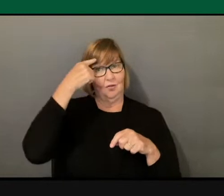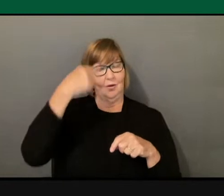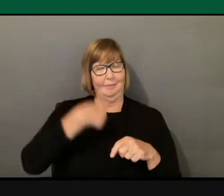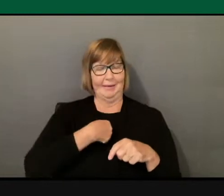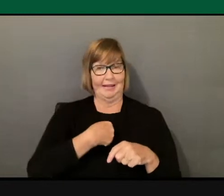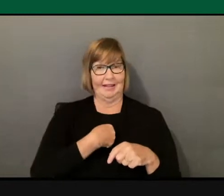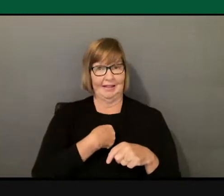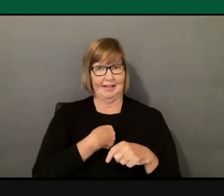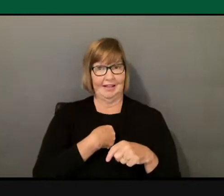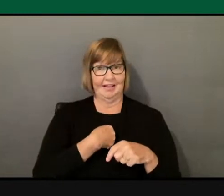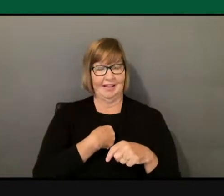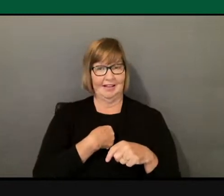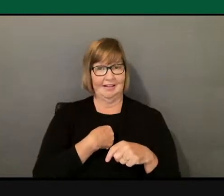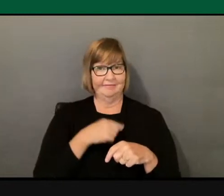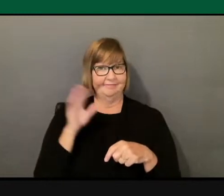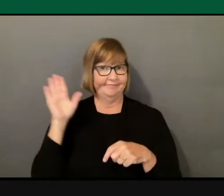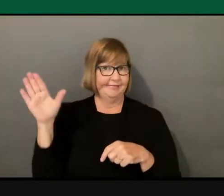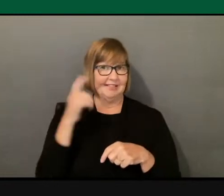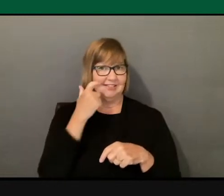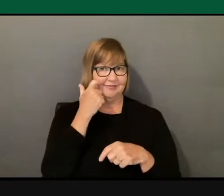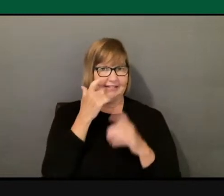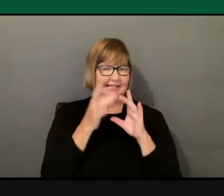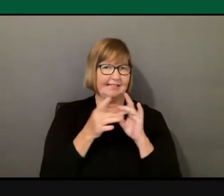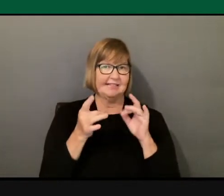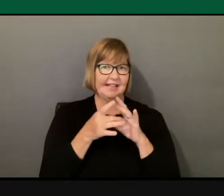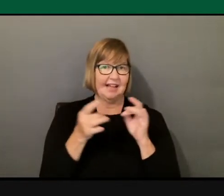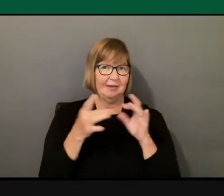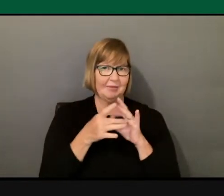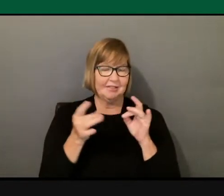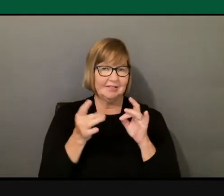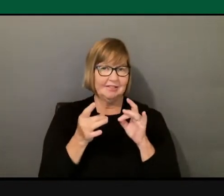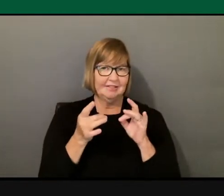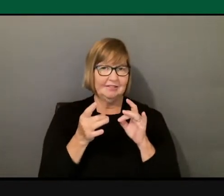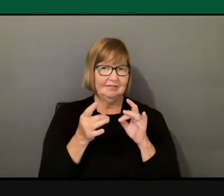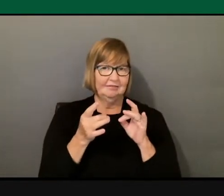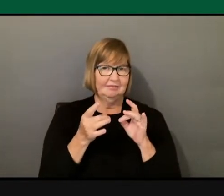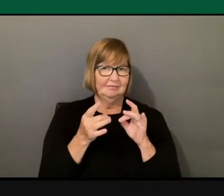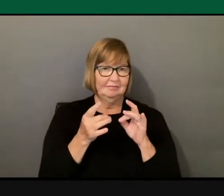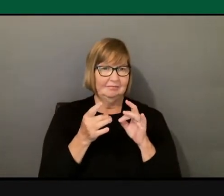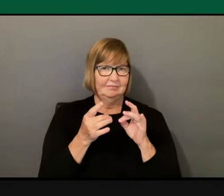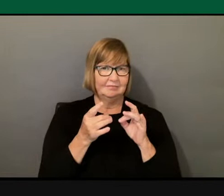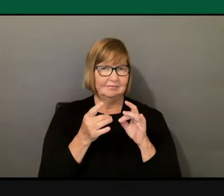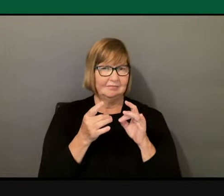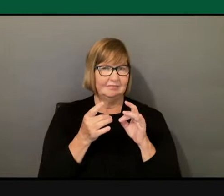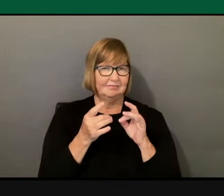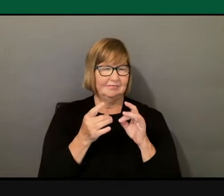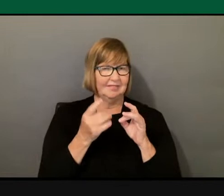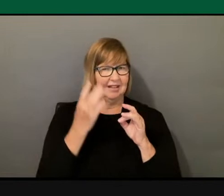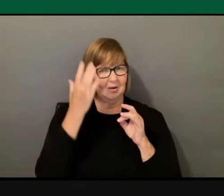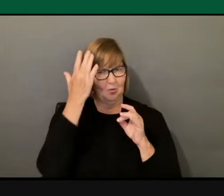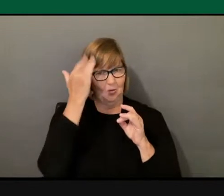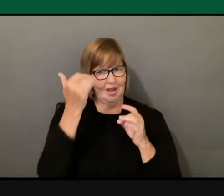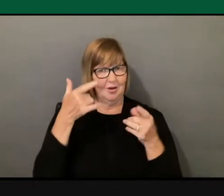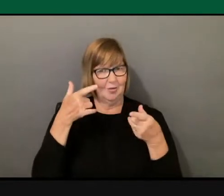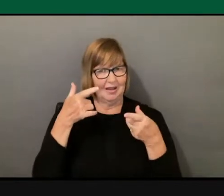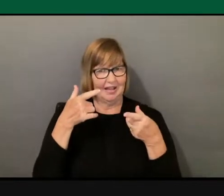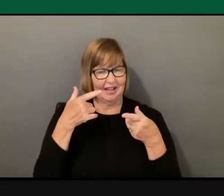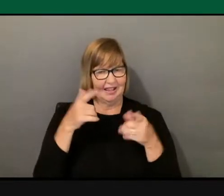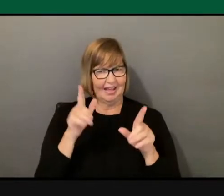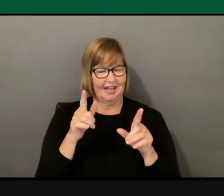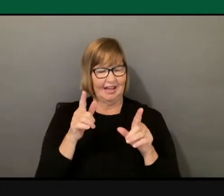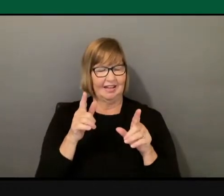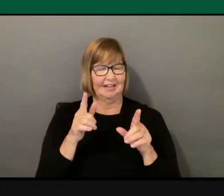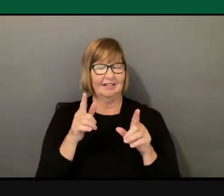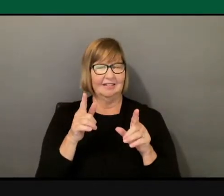his recent statements really highlighted is, why are we letting things get to the point where it has to be so outrageous